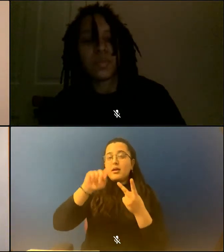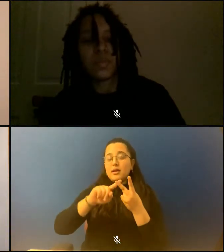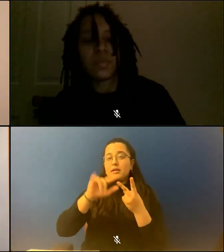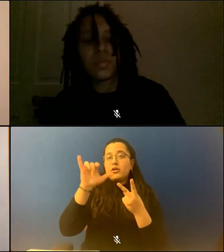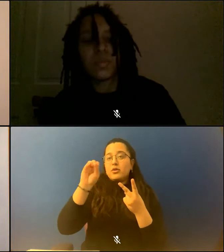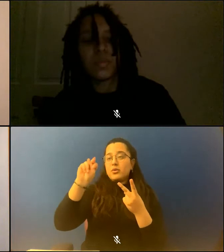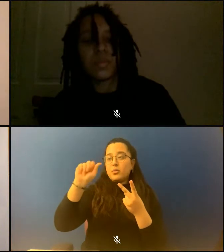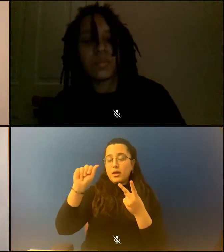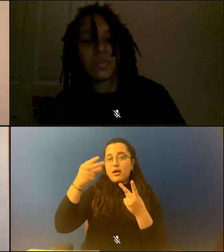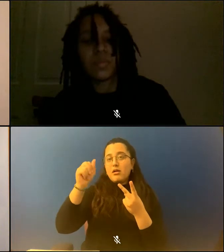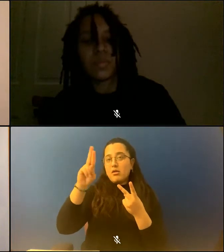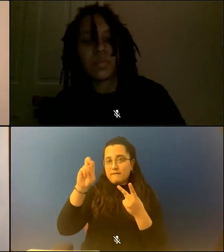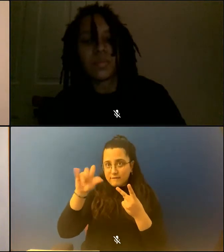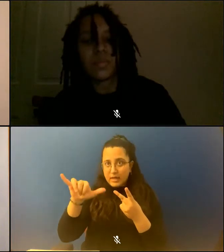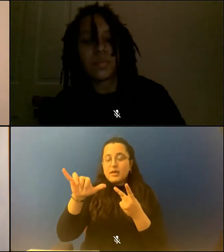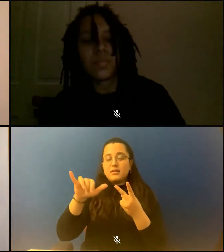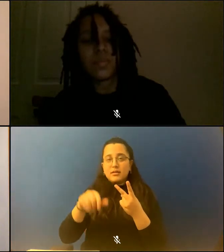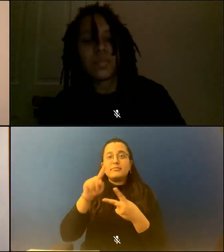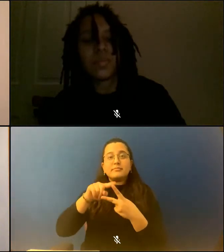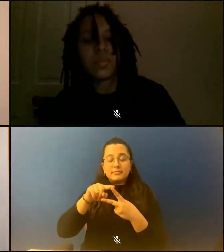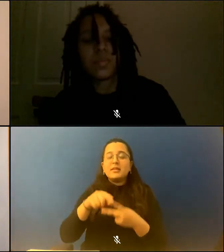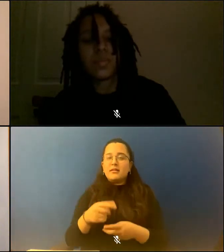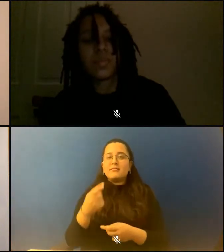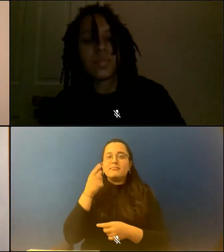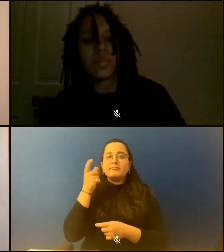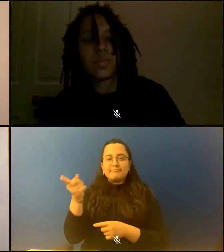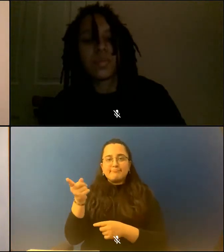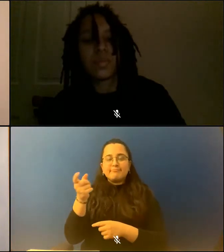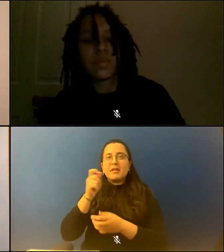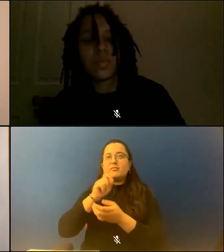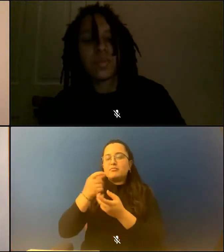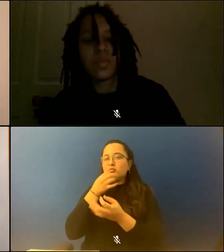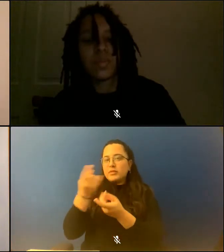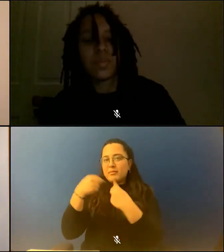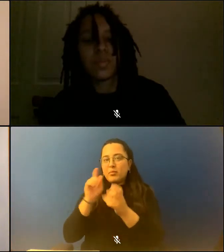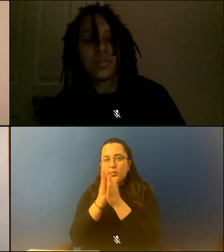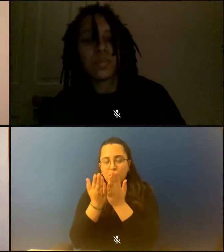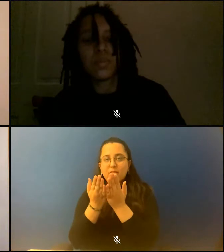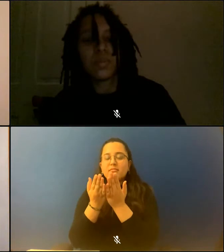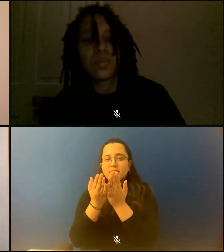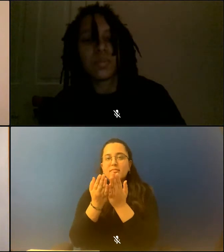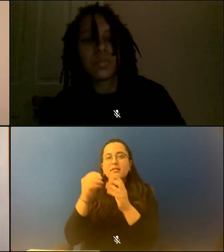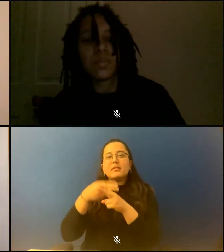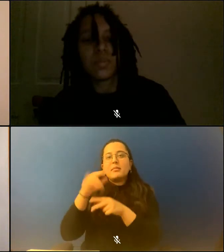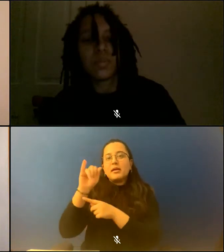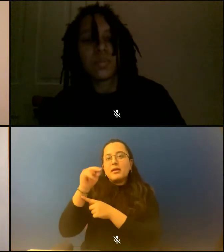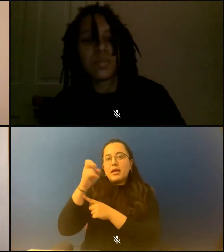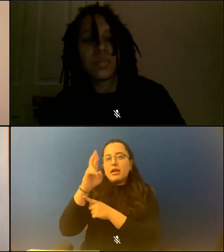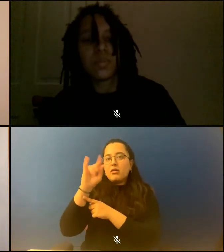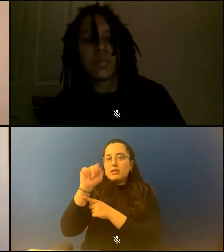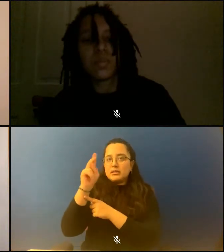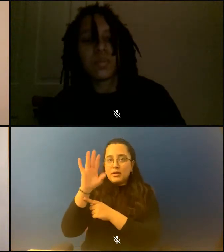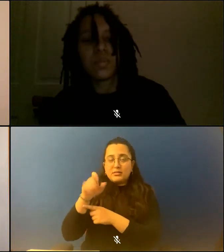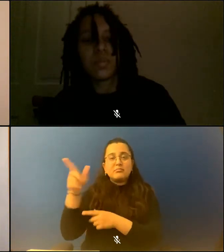Inheritance, which is forthcoming in November from Alice James Books. Taylor received fellowships and scholarships from